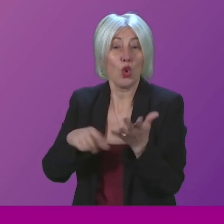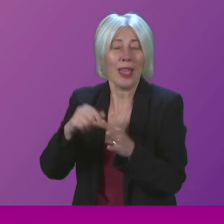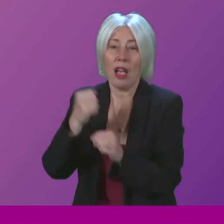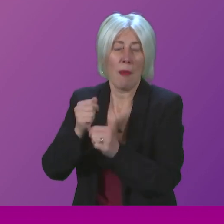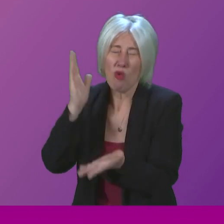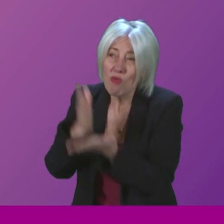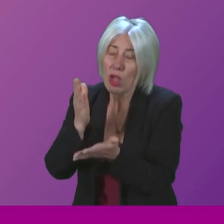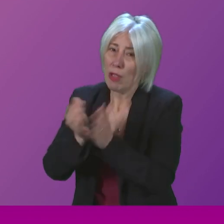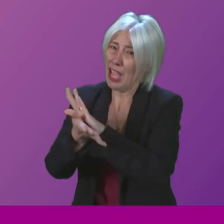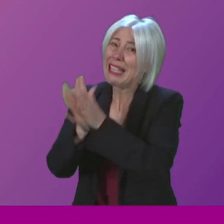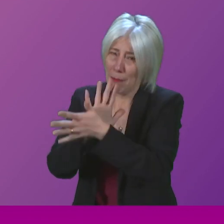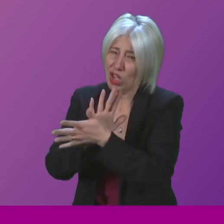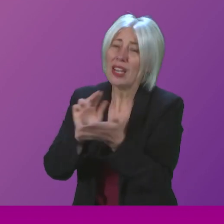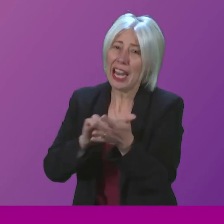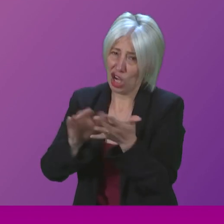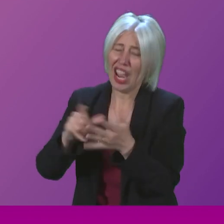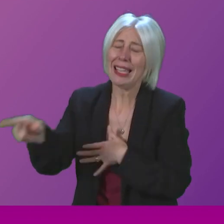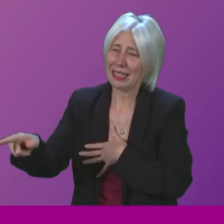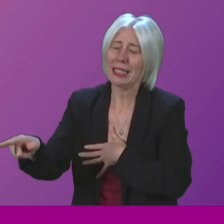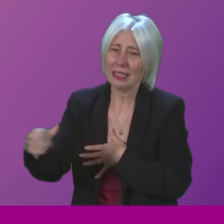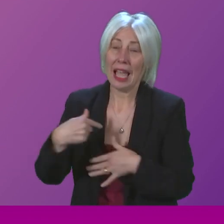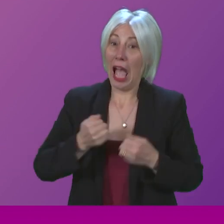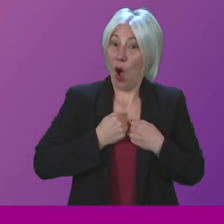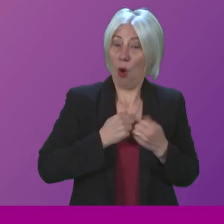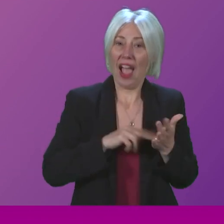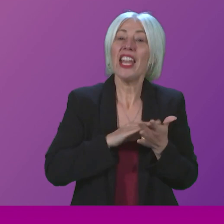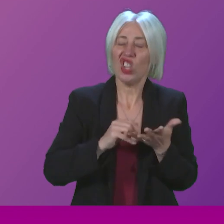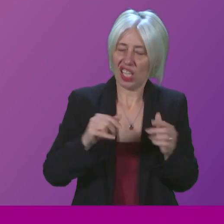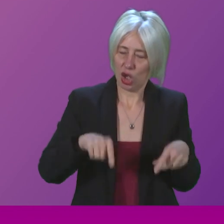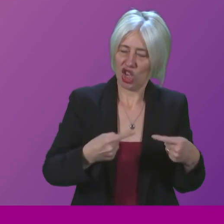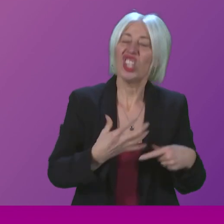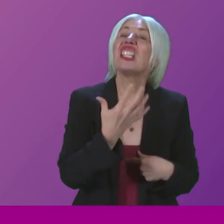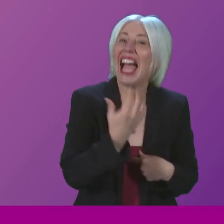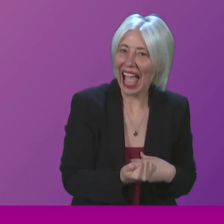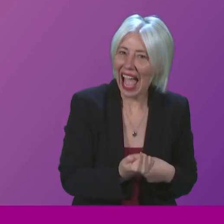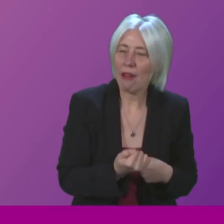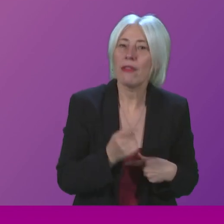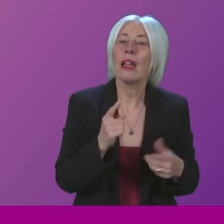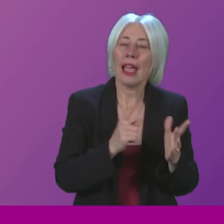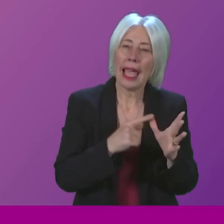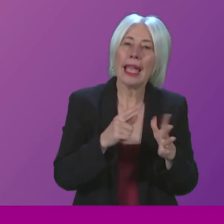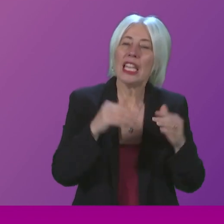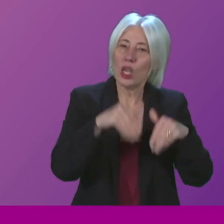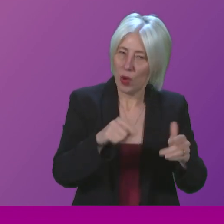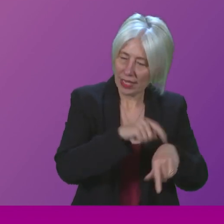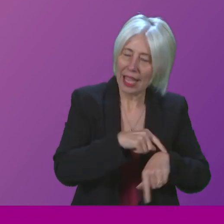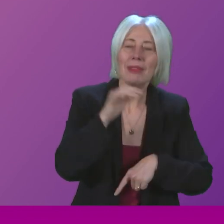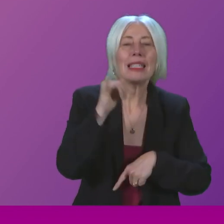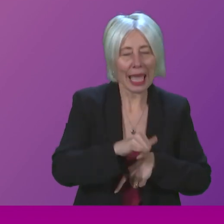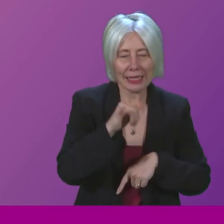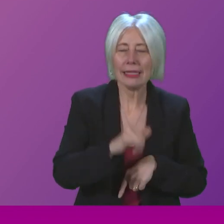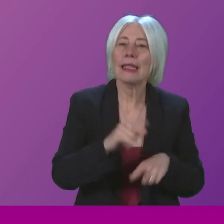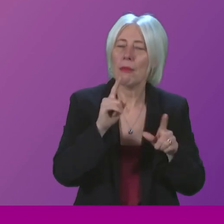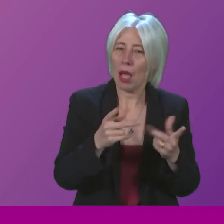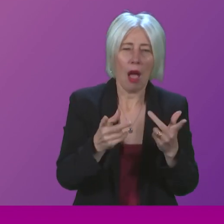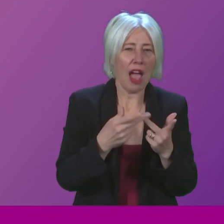real damage to the National Health Service. Our NHS faces challenges, but on any waiting times and on many other